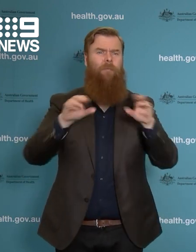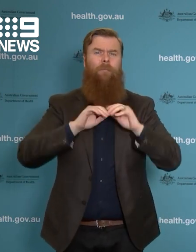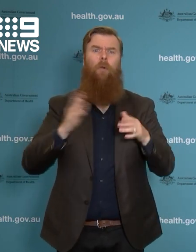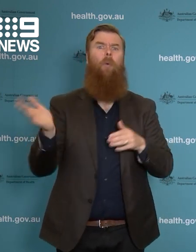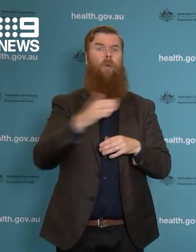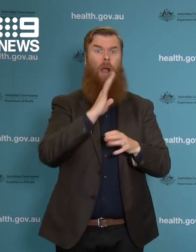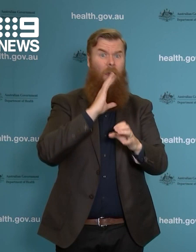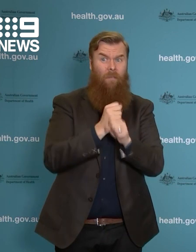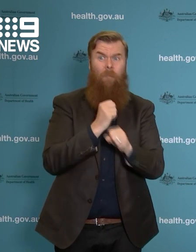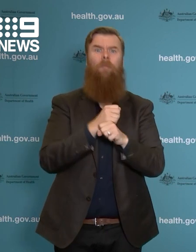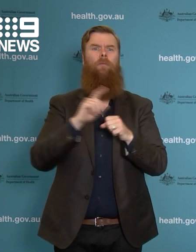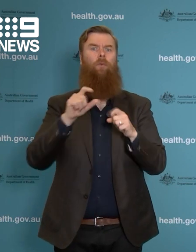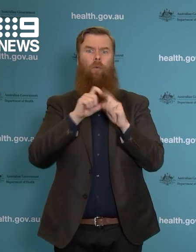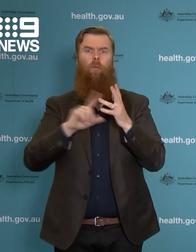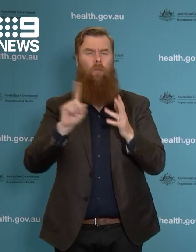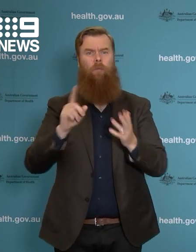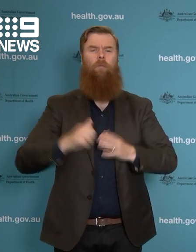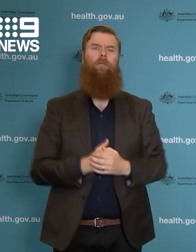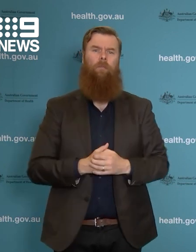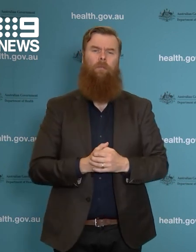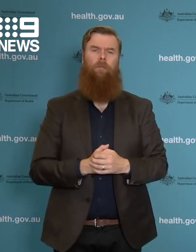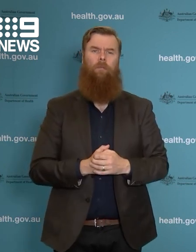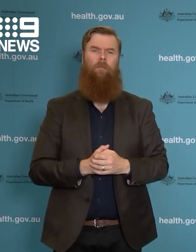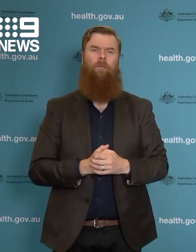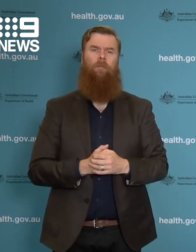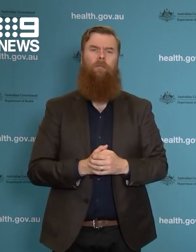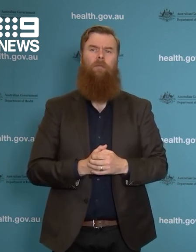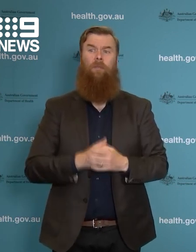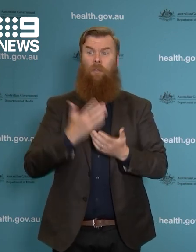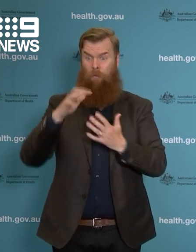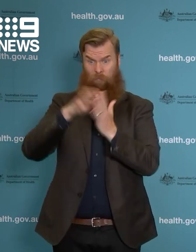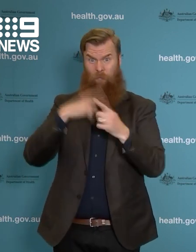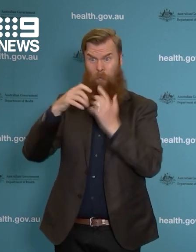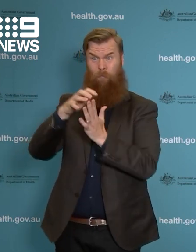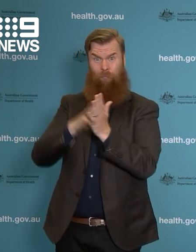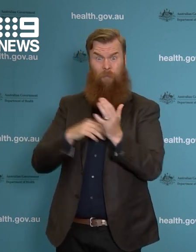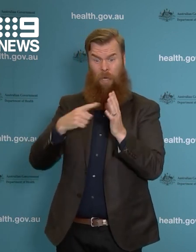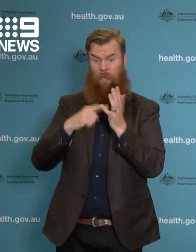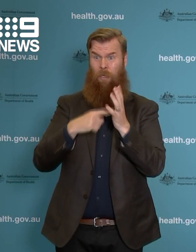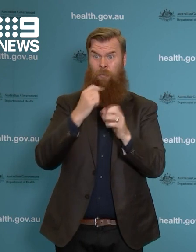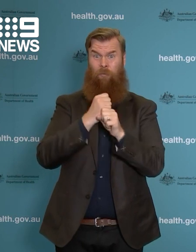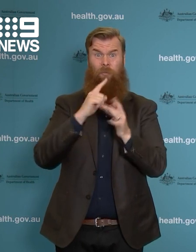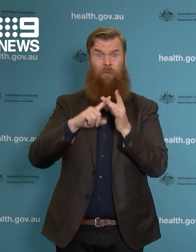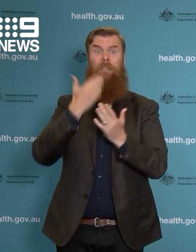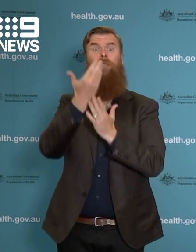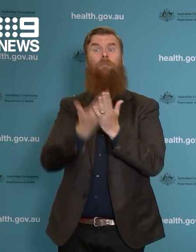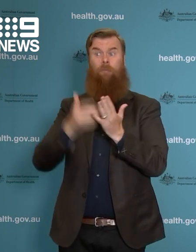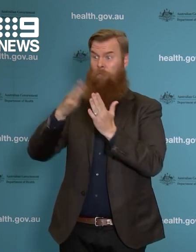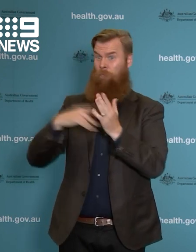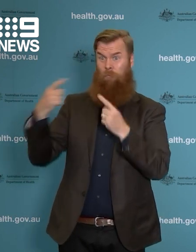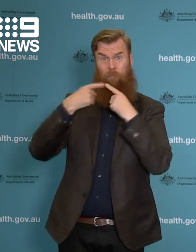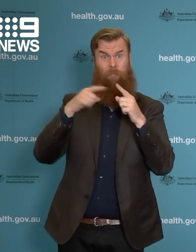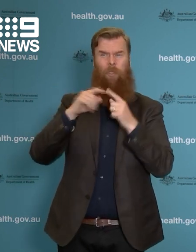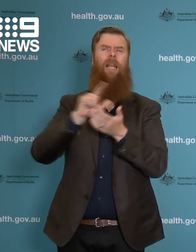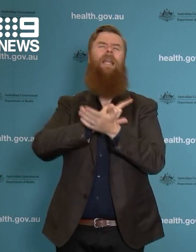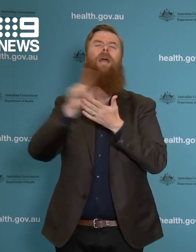in our current circumstances. And so that will be in the ATAGI statement and will come out later today. But I'll pass over to General Fruin